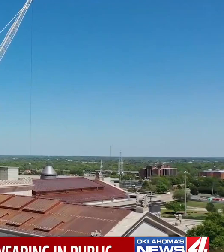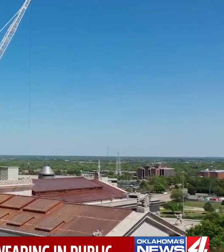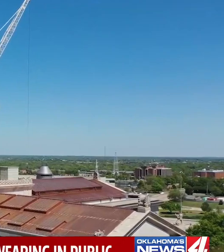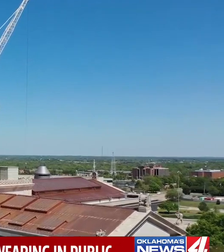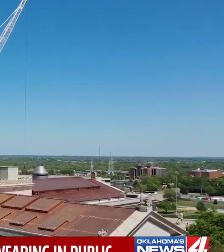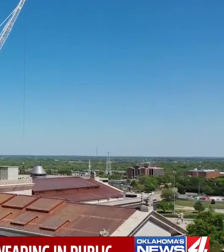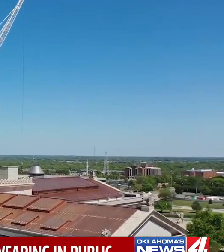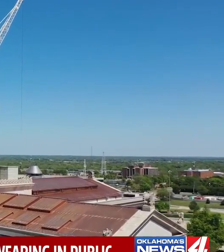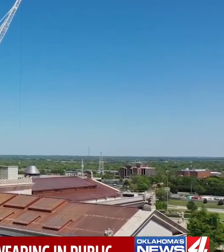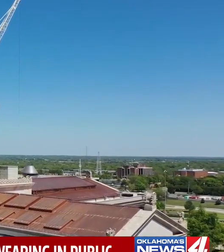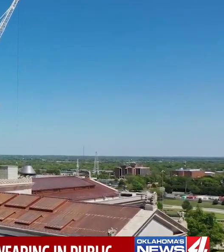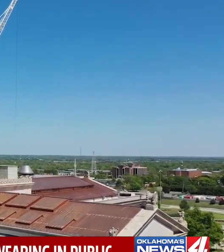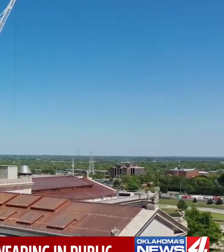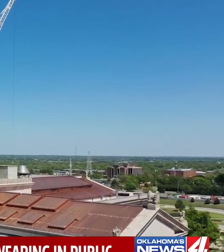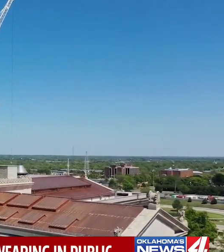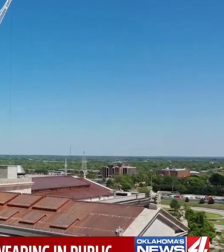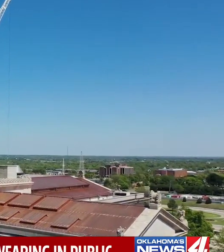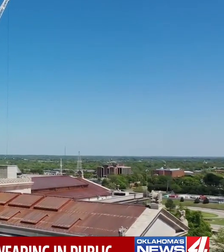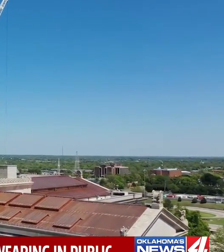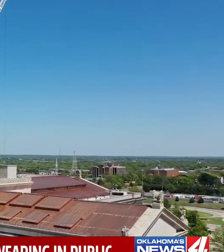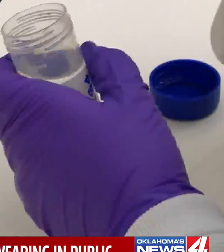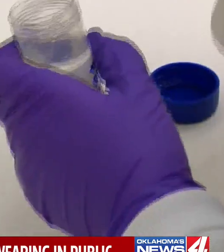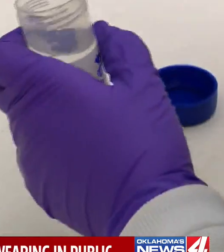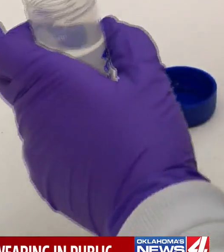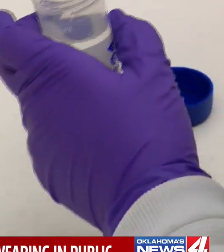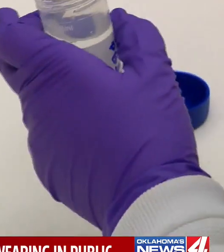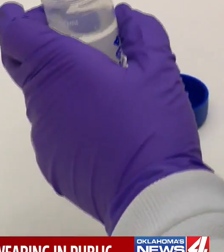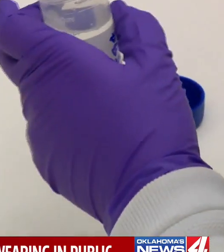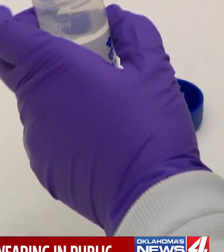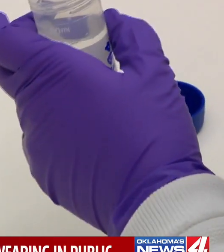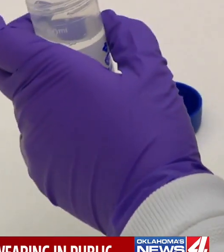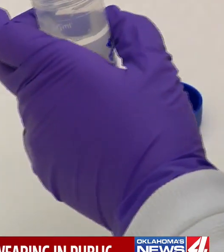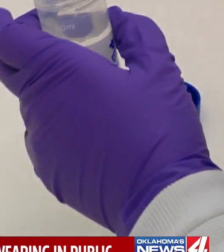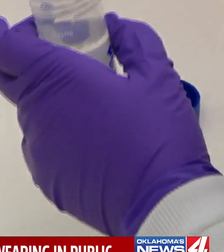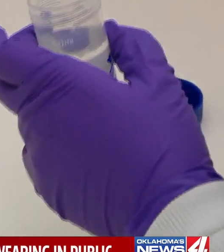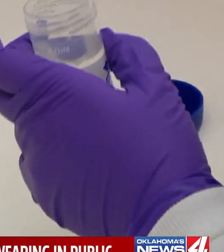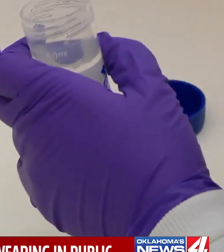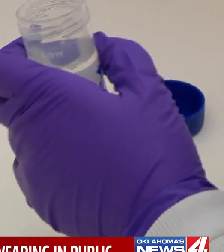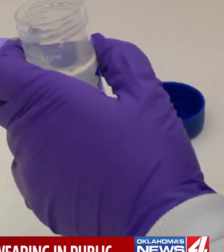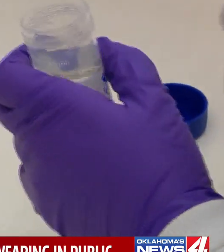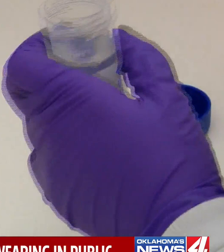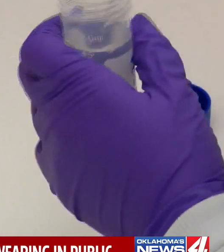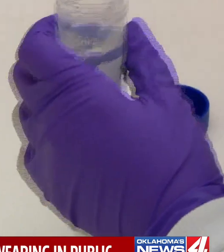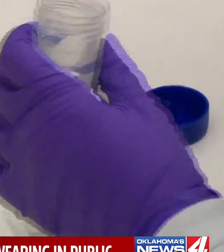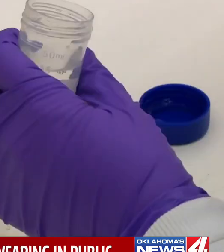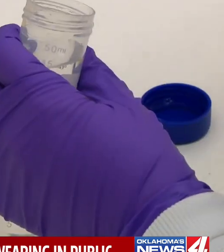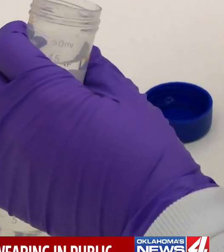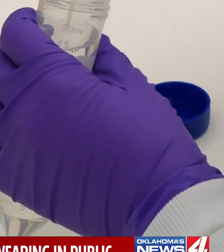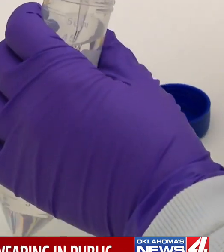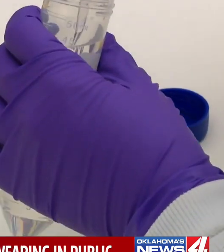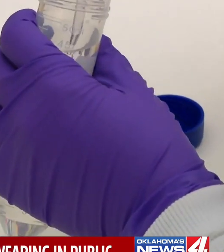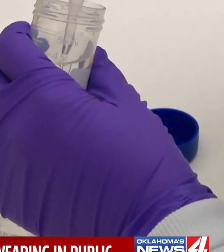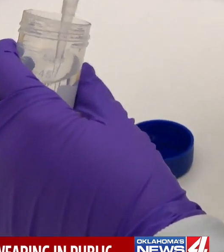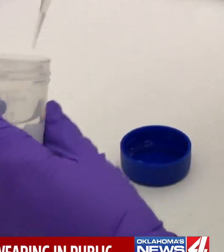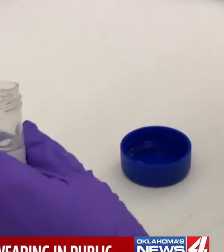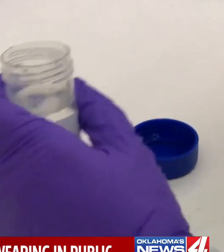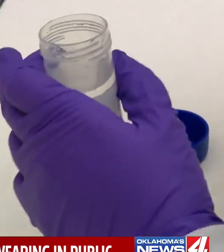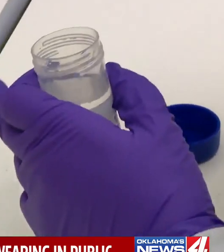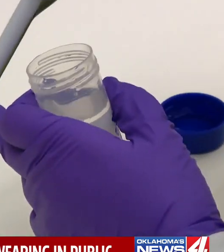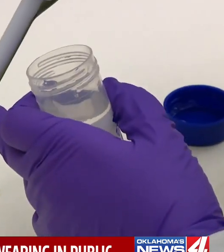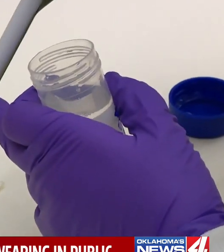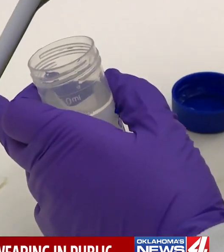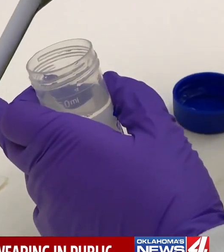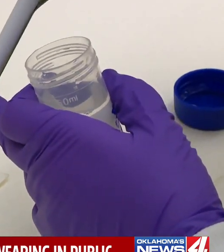state will be doing, though, launching a new color-coded system to help citizens recognize the virus threat level and provide more data